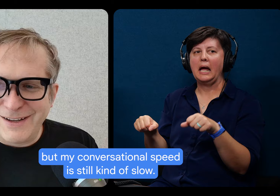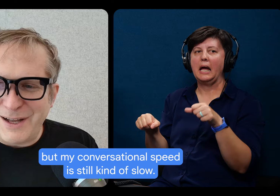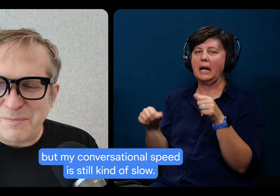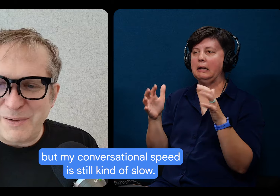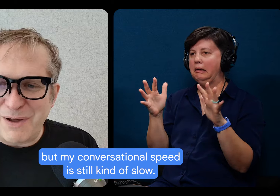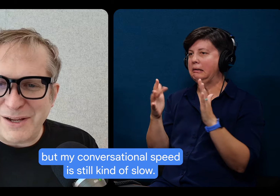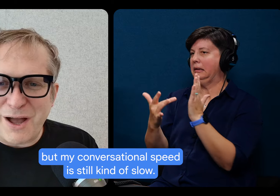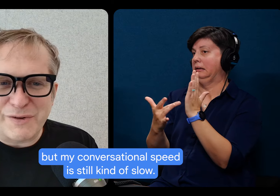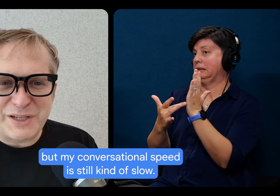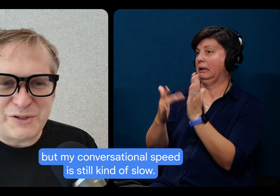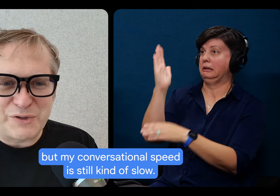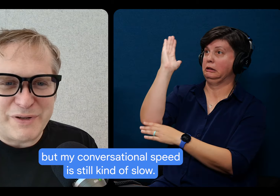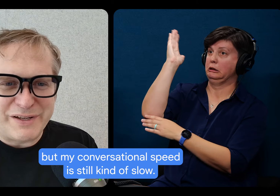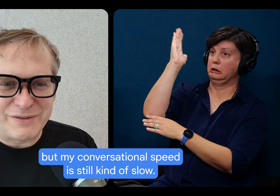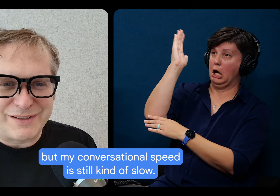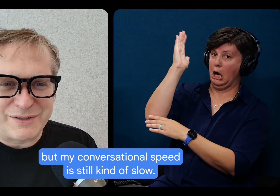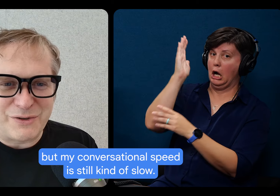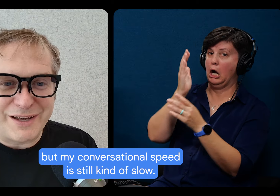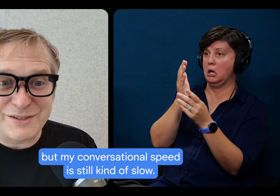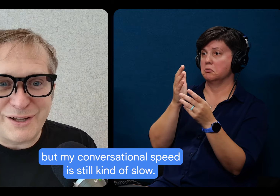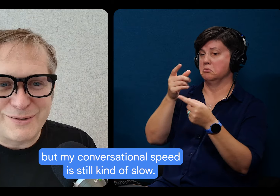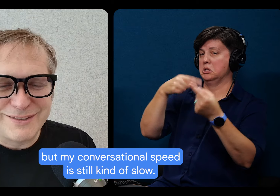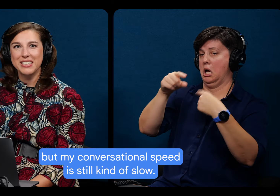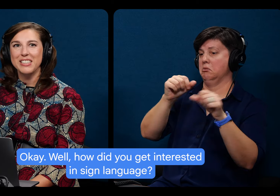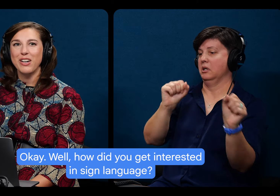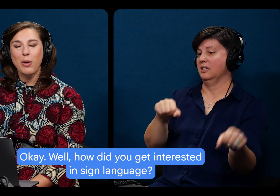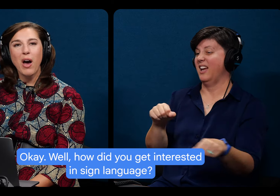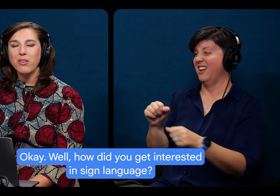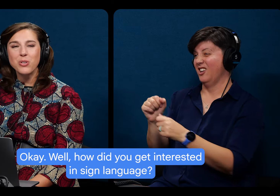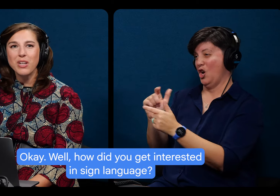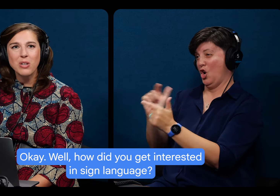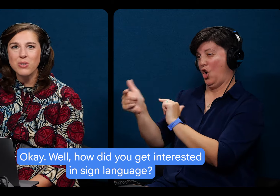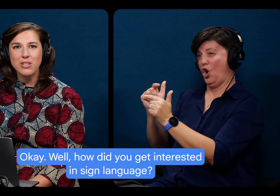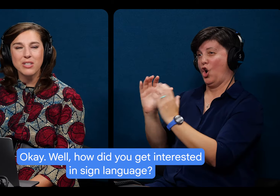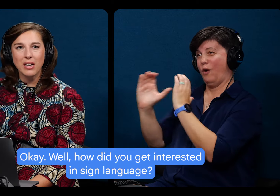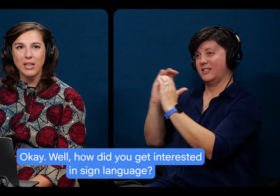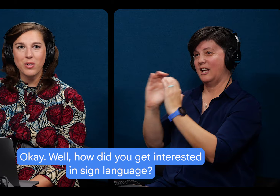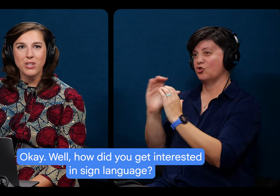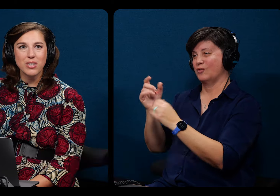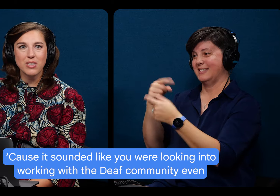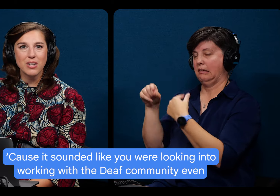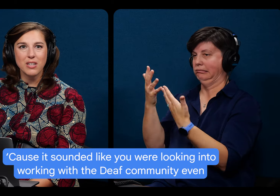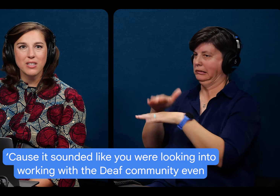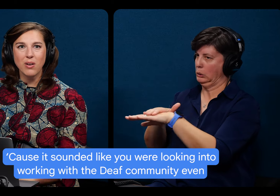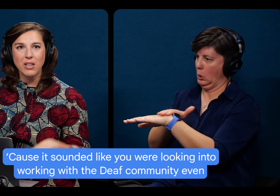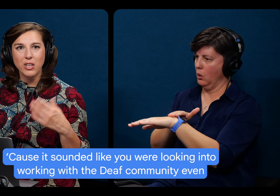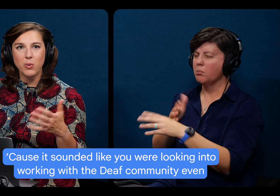talk in sign, but my conversational speed is still kind of slow. OK, well, how did you get interested in sign language? Because